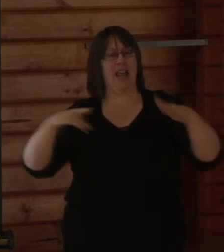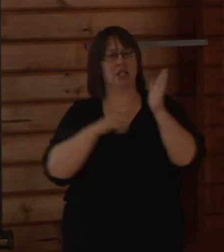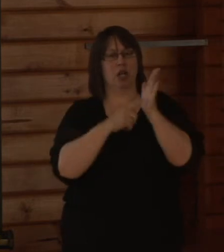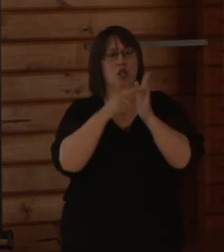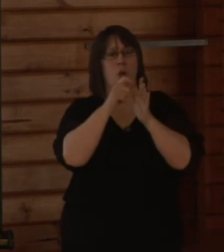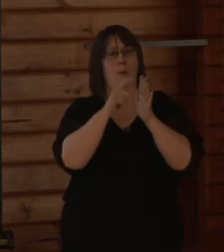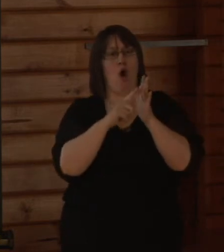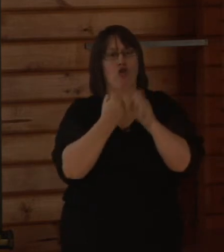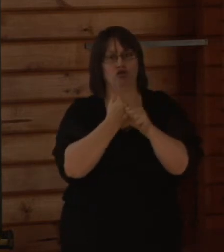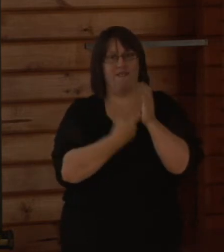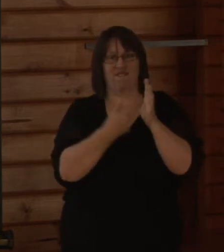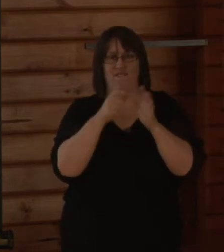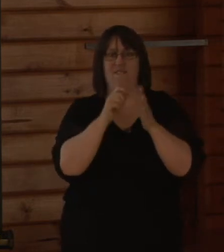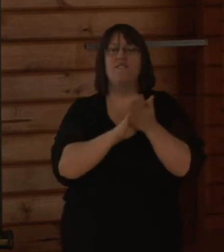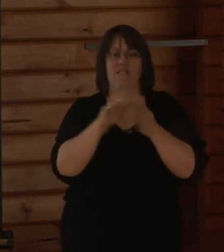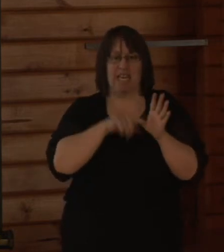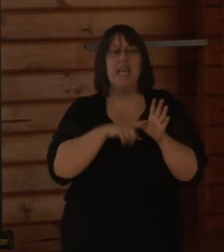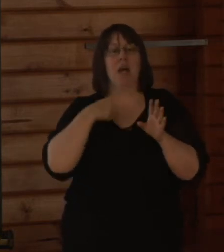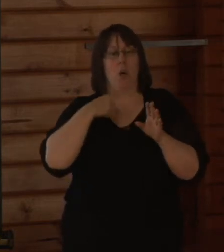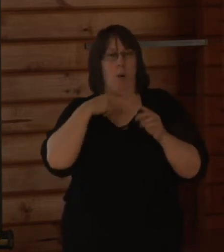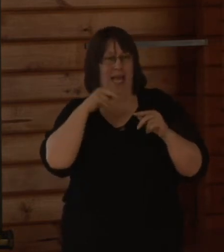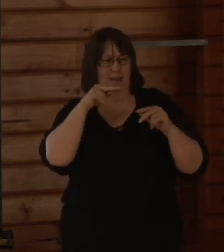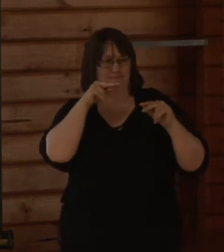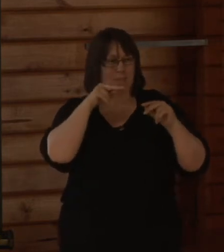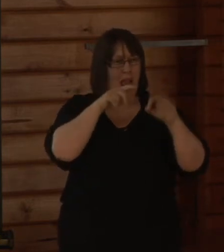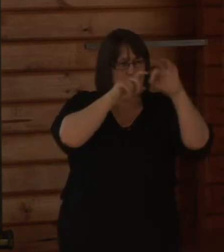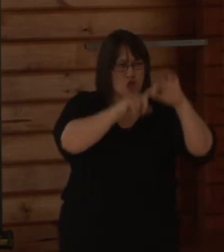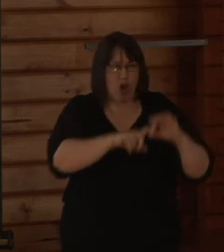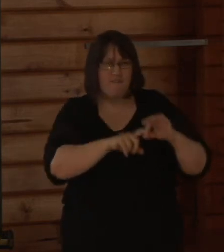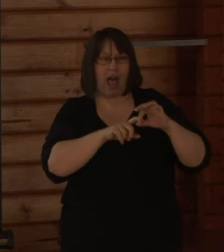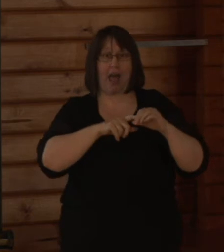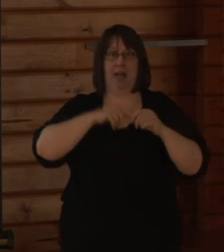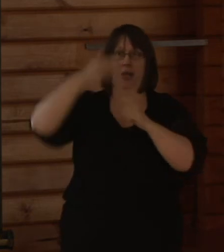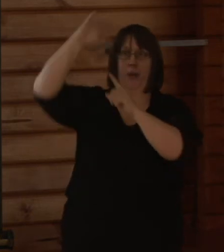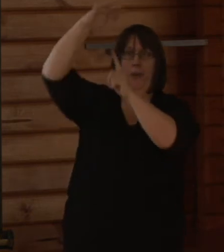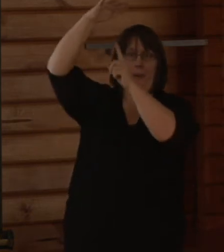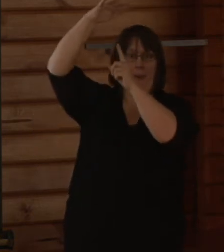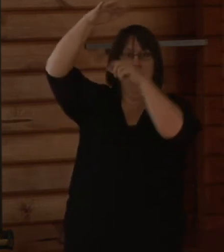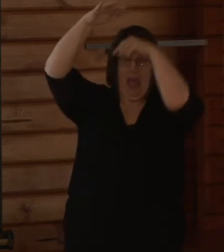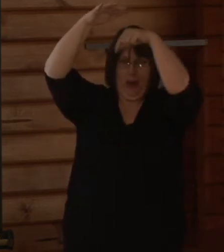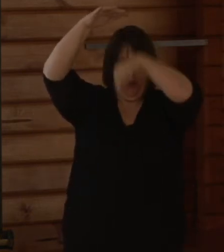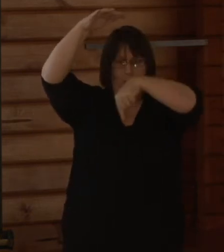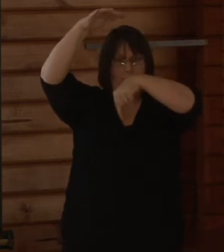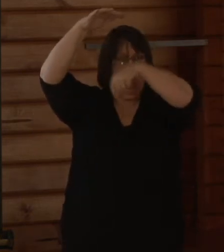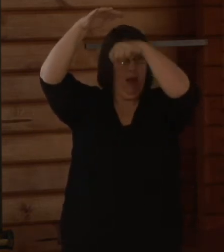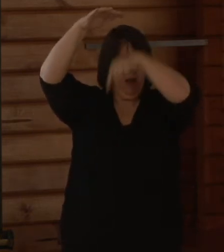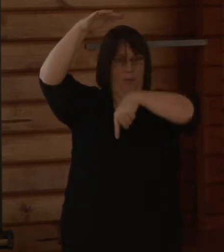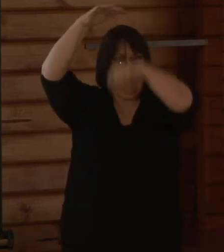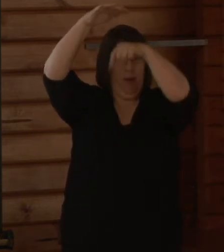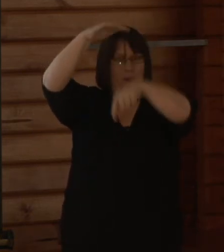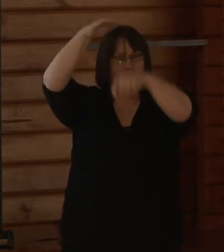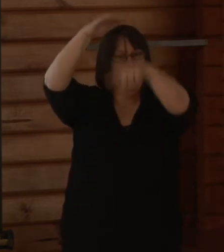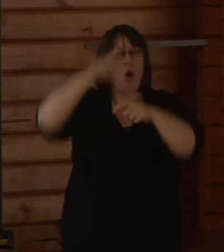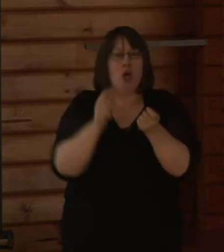LIDAR, which is a survey that's been measured from the air using LIDAR, lasers, sorry.